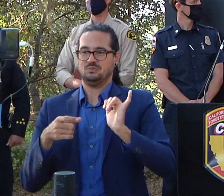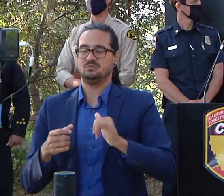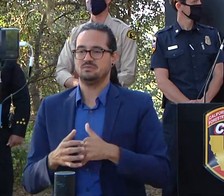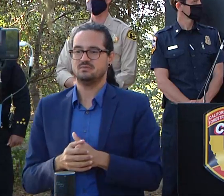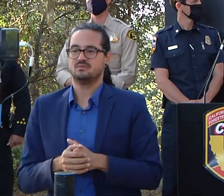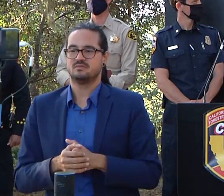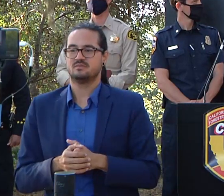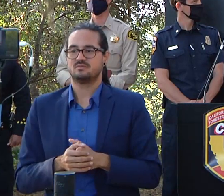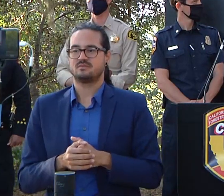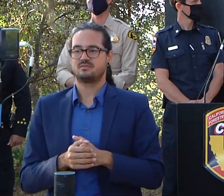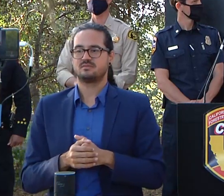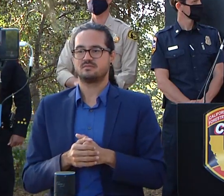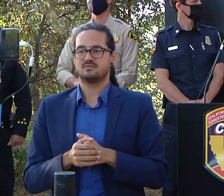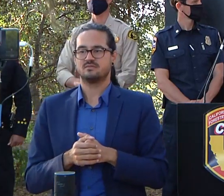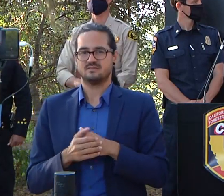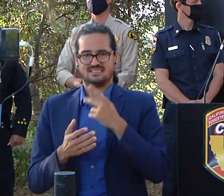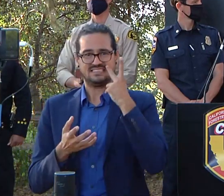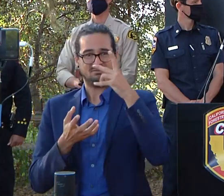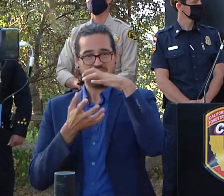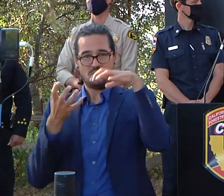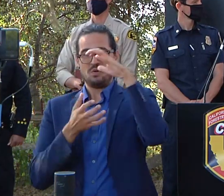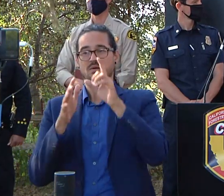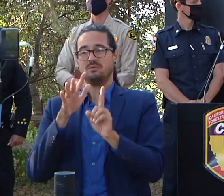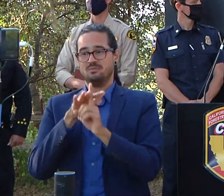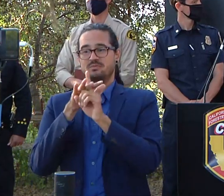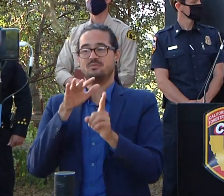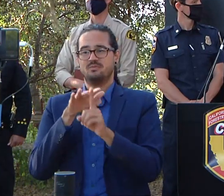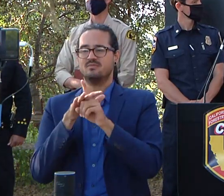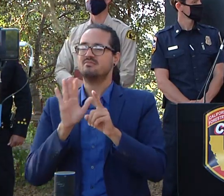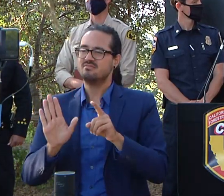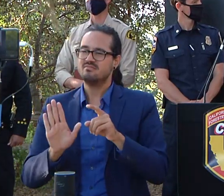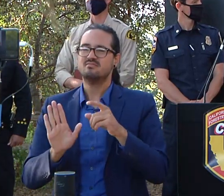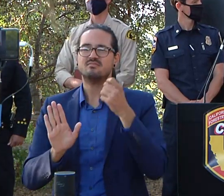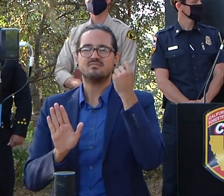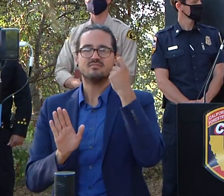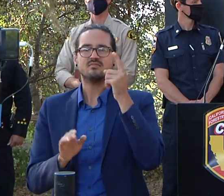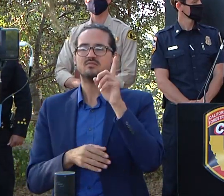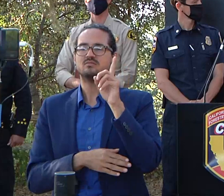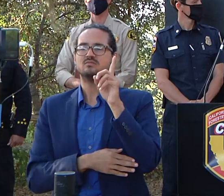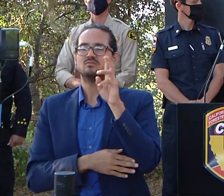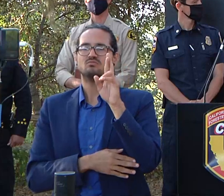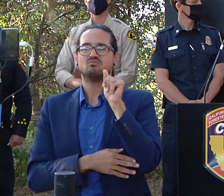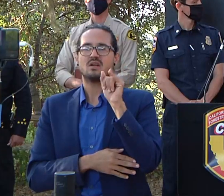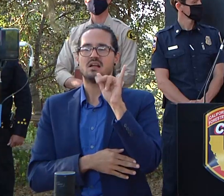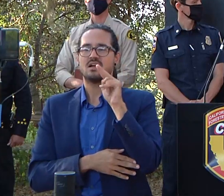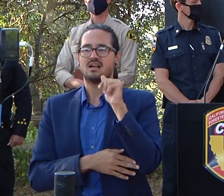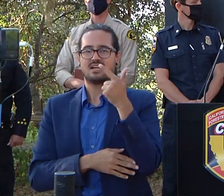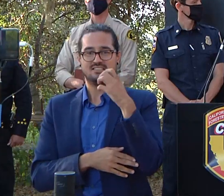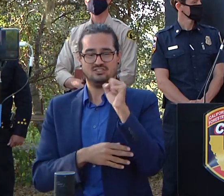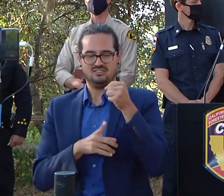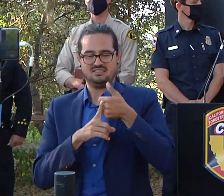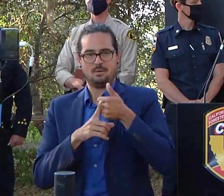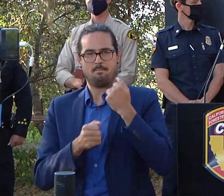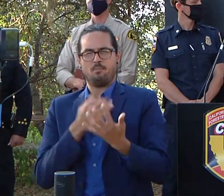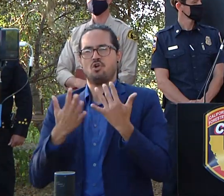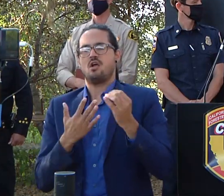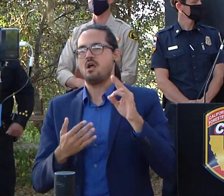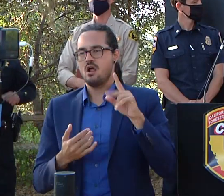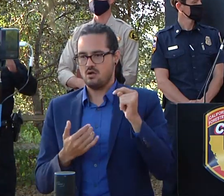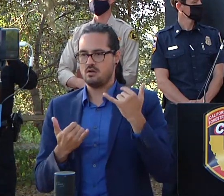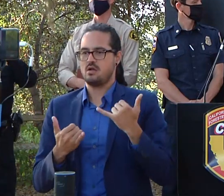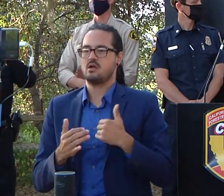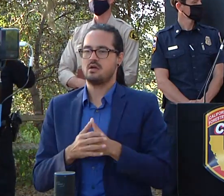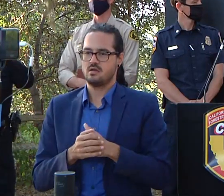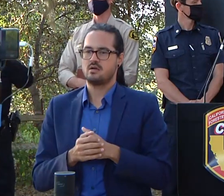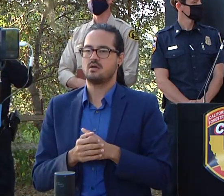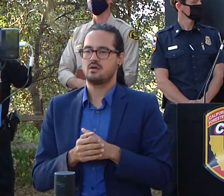deep into the burn and it's just some drainages that are burning out um there was a lot of on the initial push of the fire leaving what we call fingers or islands